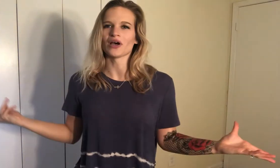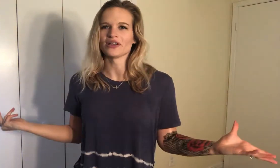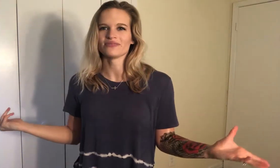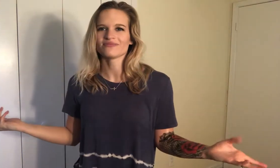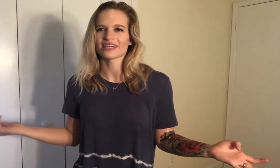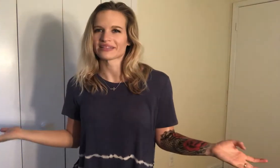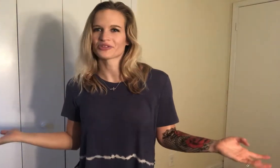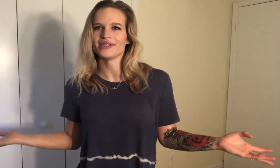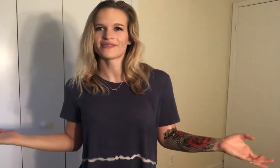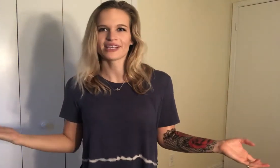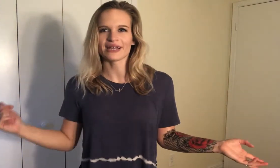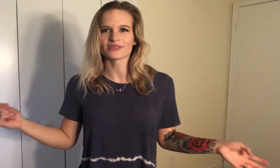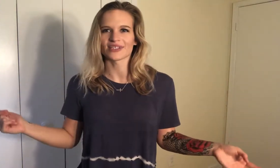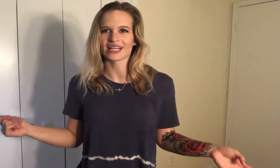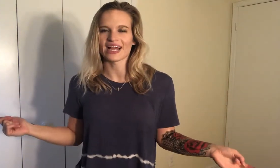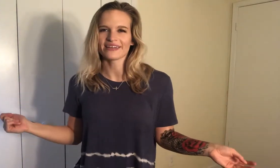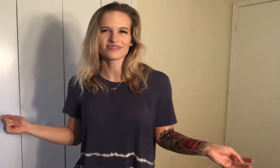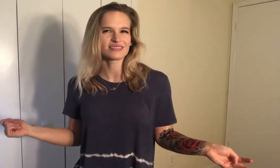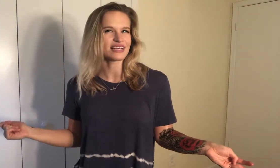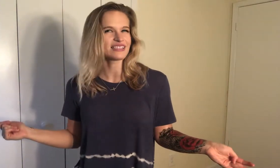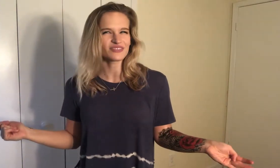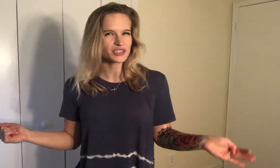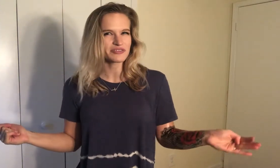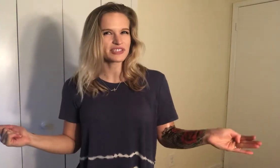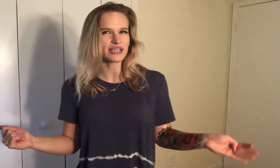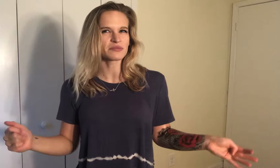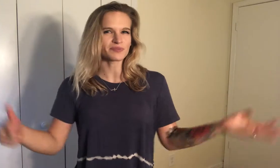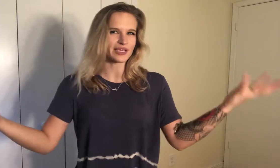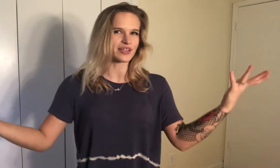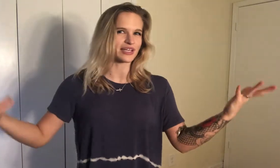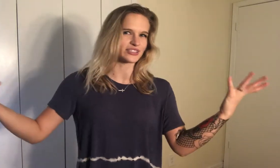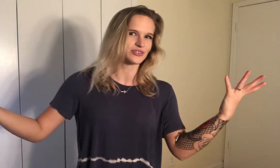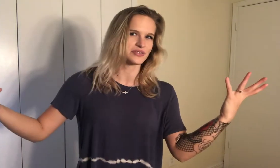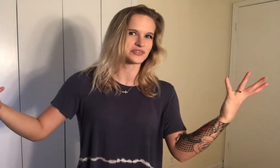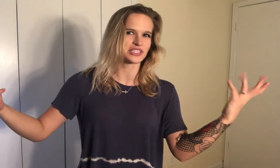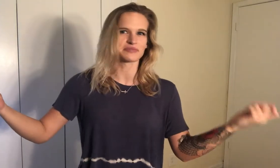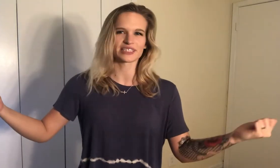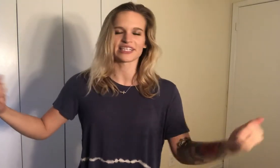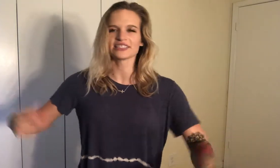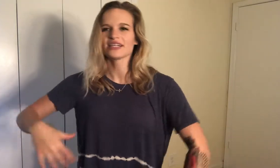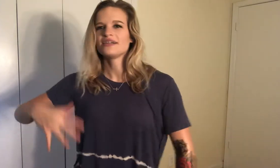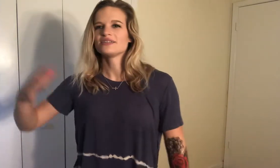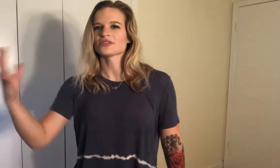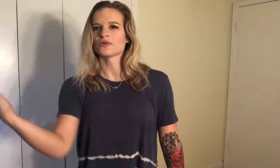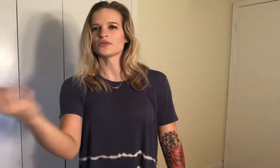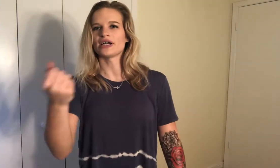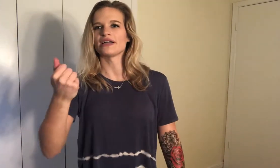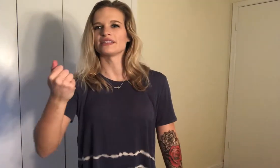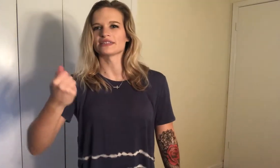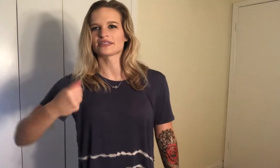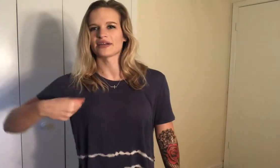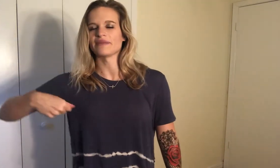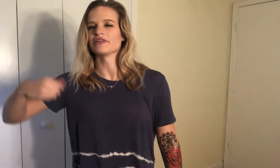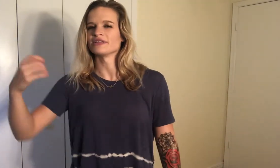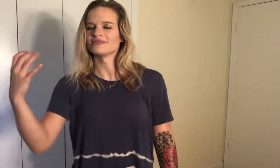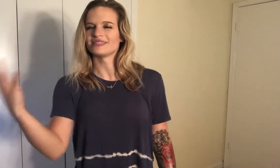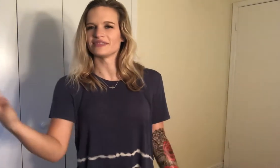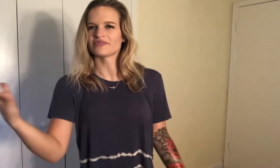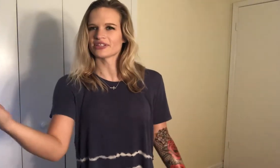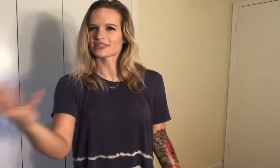on like three different times so I kind of signed it three different times, mainly like two different times I guess. hold on I just grabbed the did the first